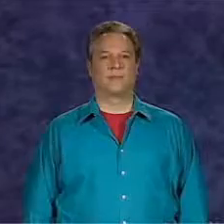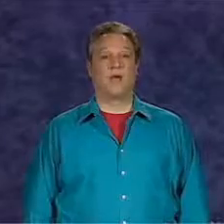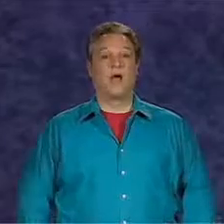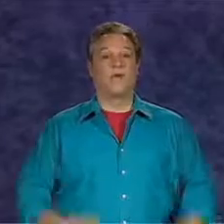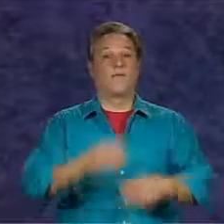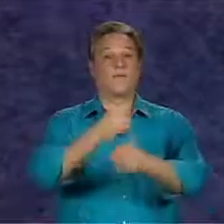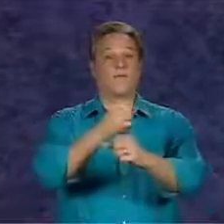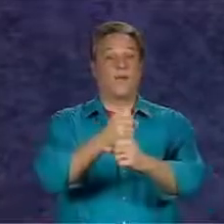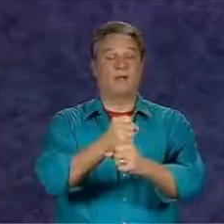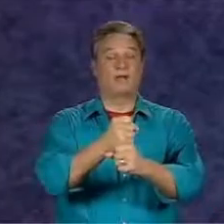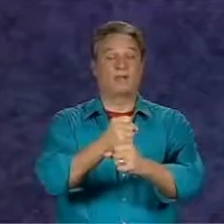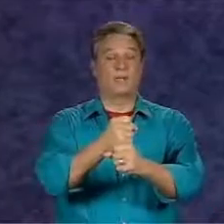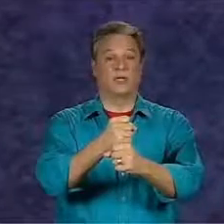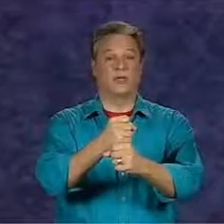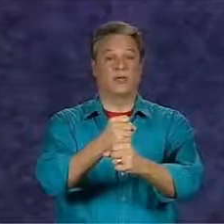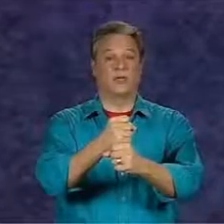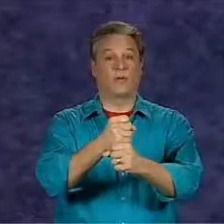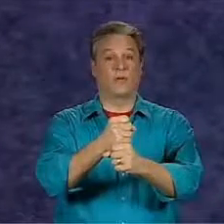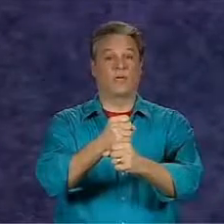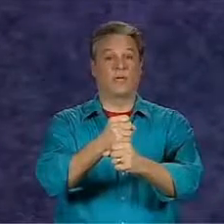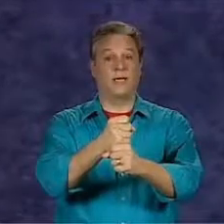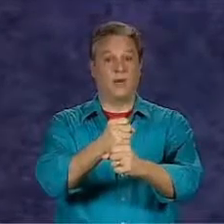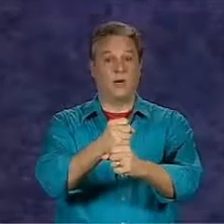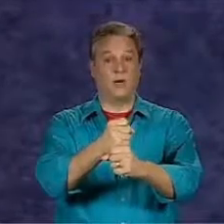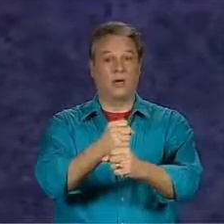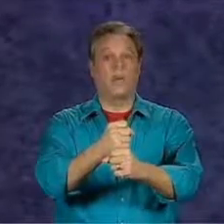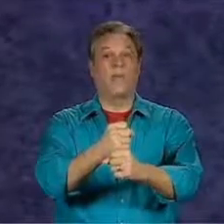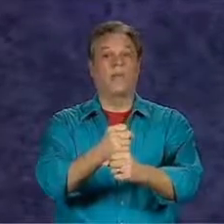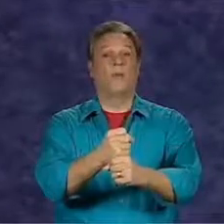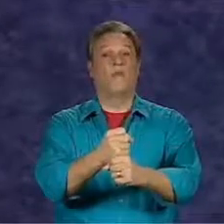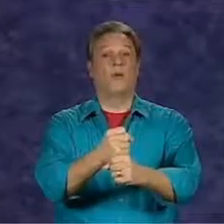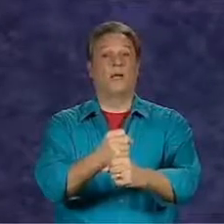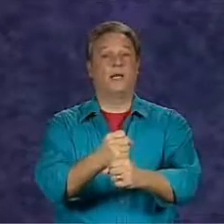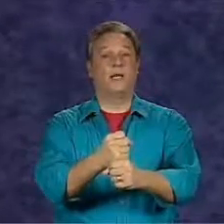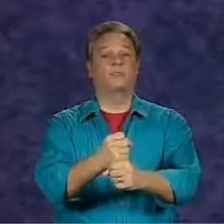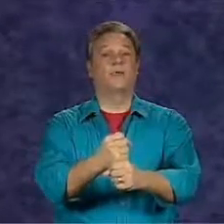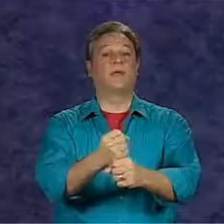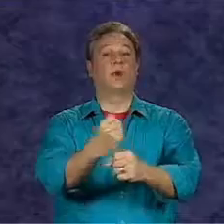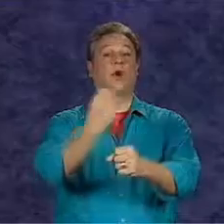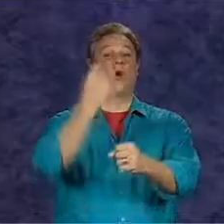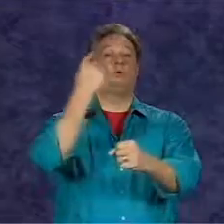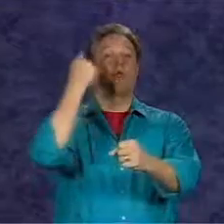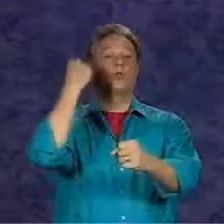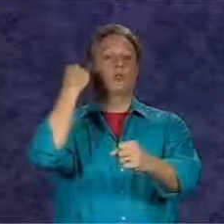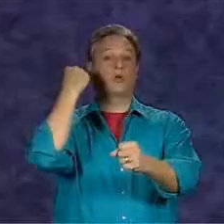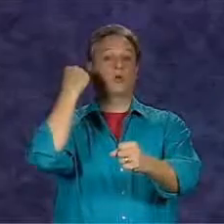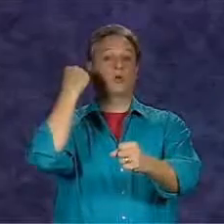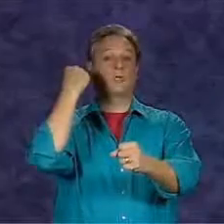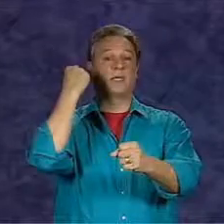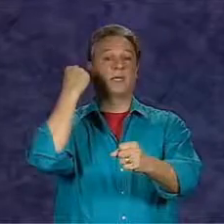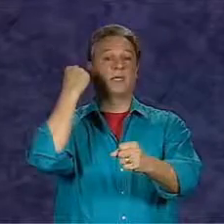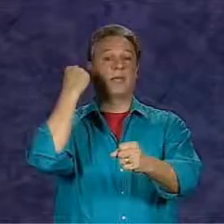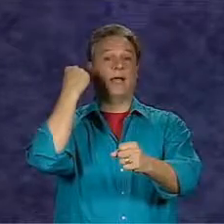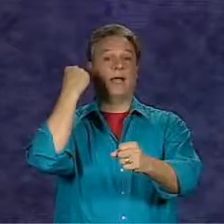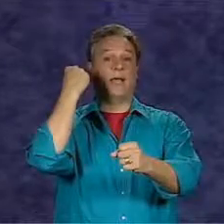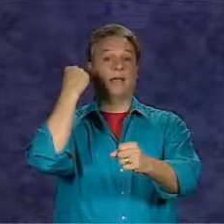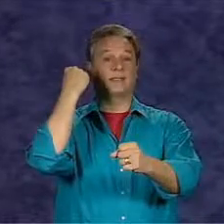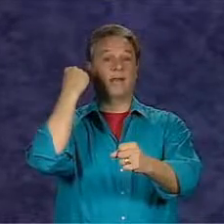From the final position for the word year, move your index finger over your shoulder to indicate past